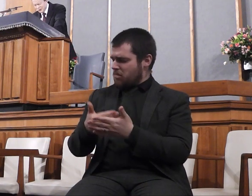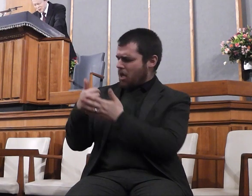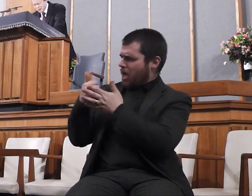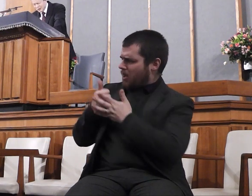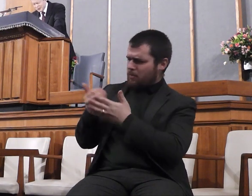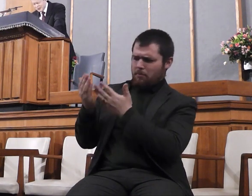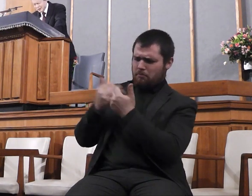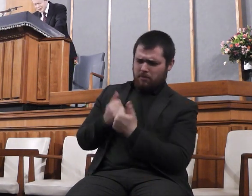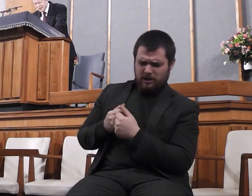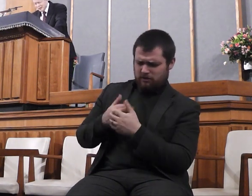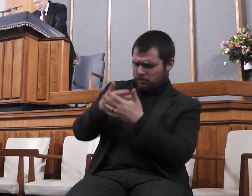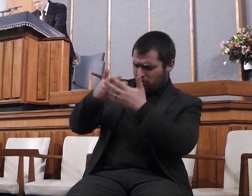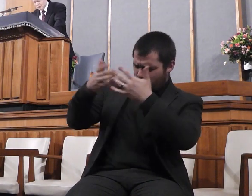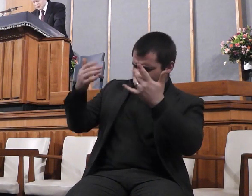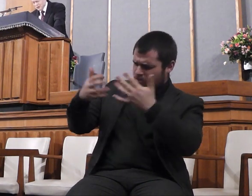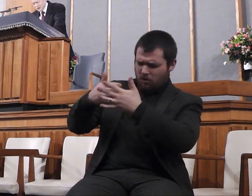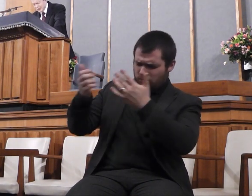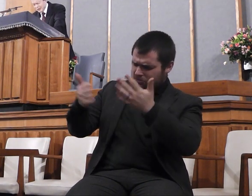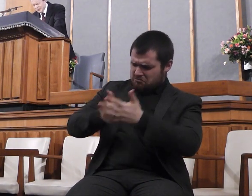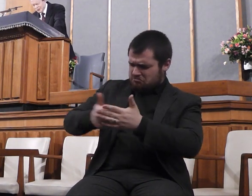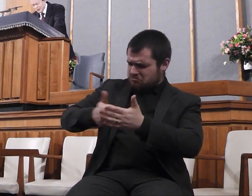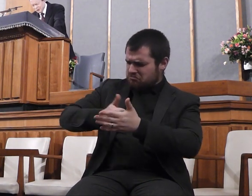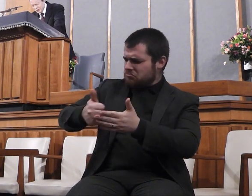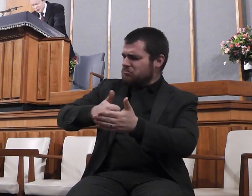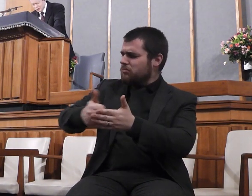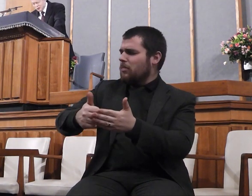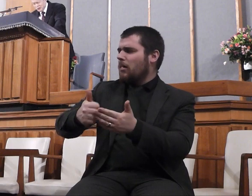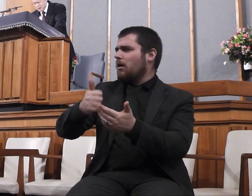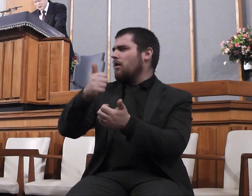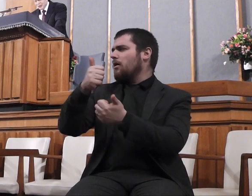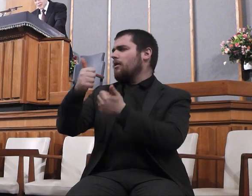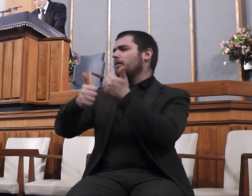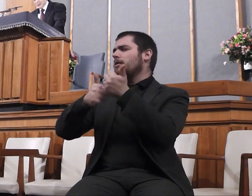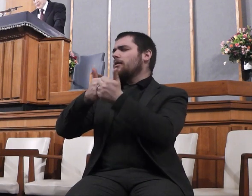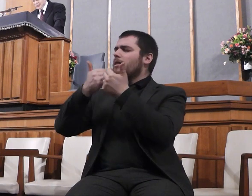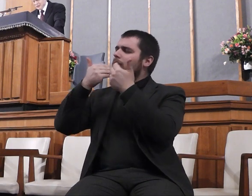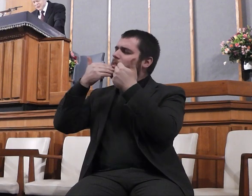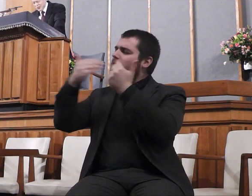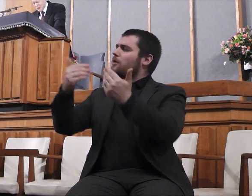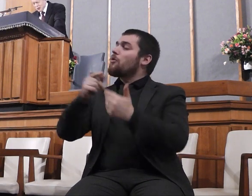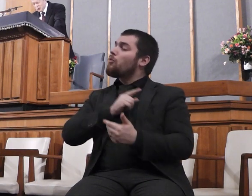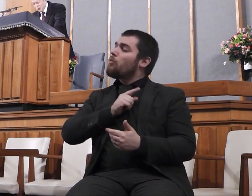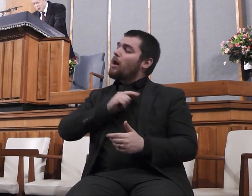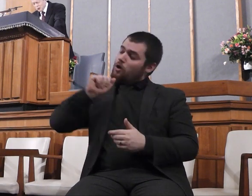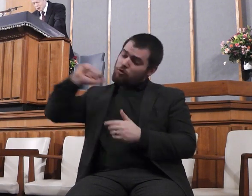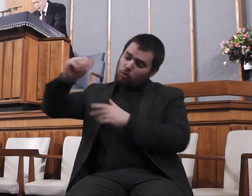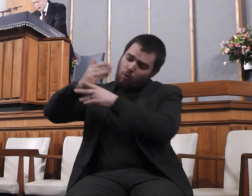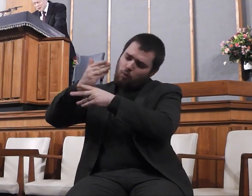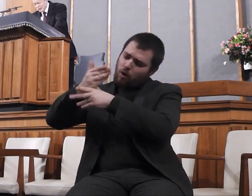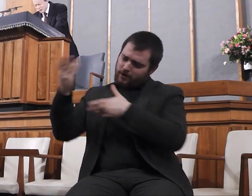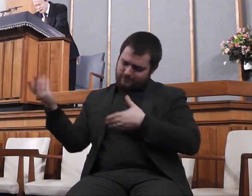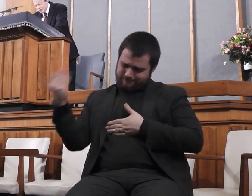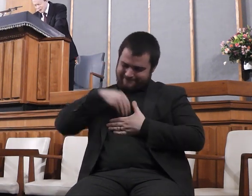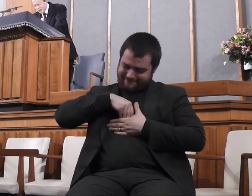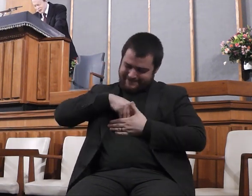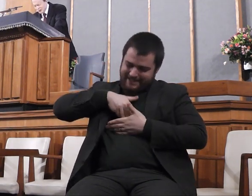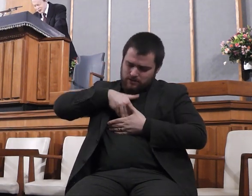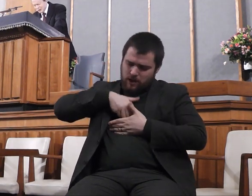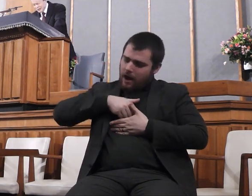from on high. We praise and thank thee for the work of grace within us. O Lord, we marvel at all that